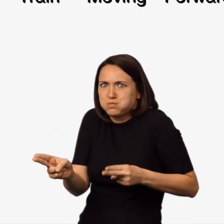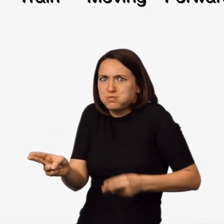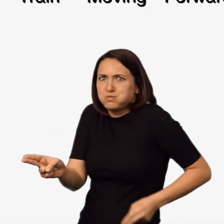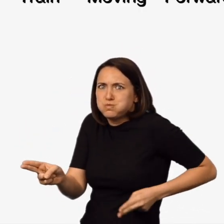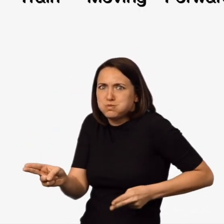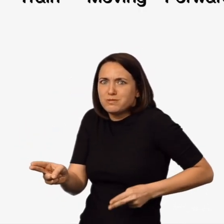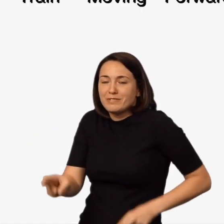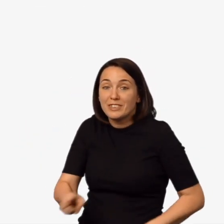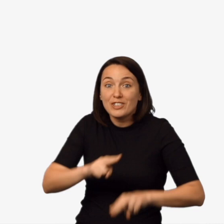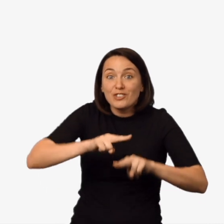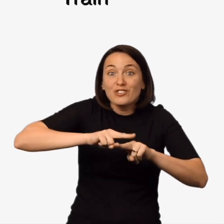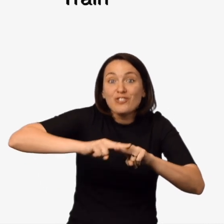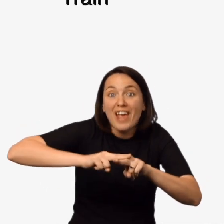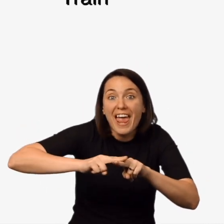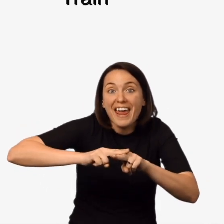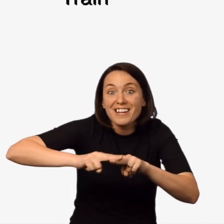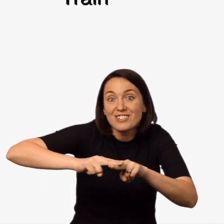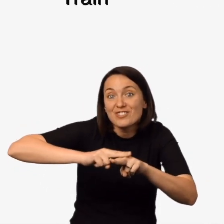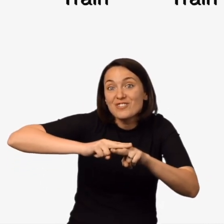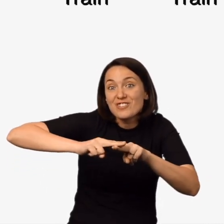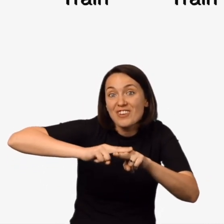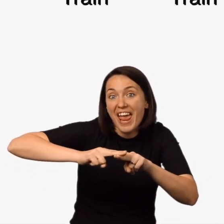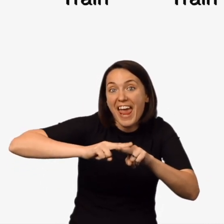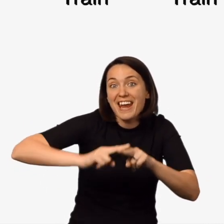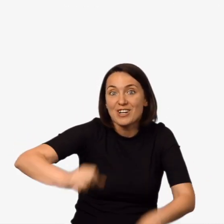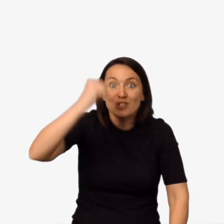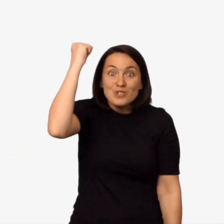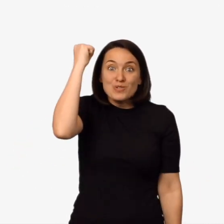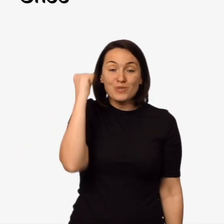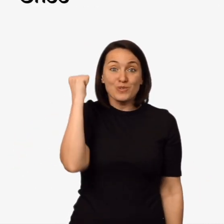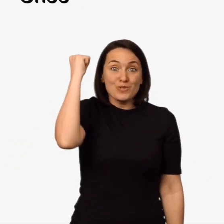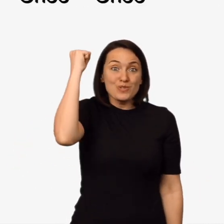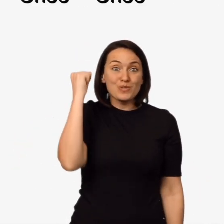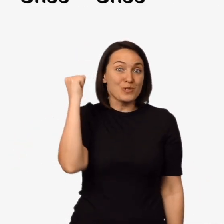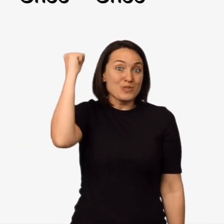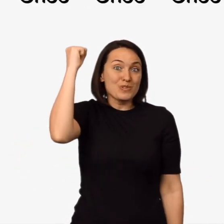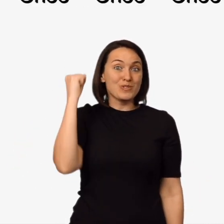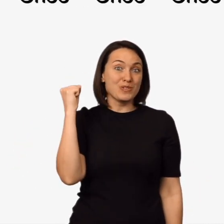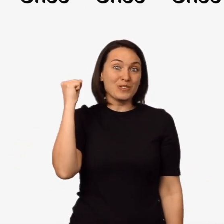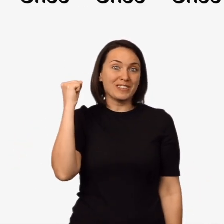moving forward. Train, train. Choo, choo, choo.